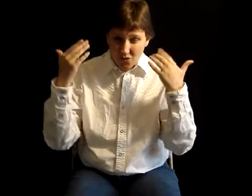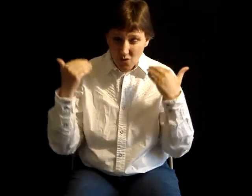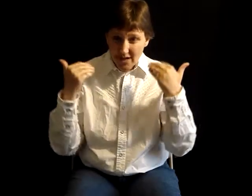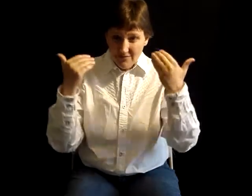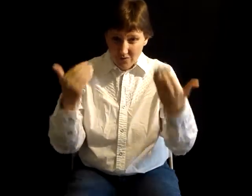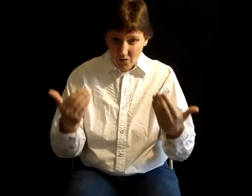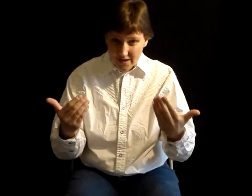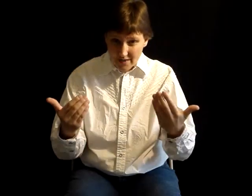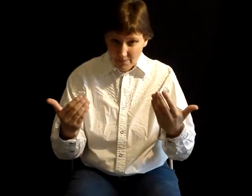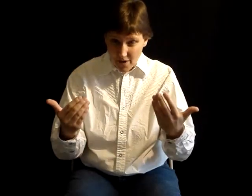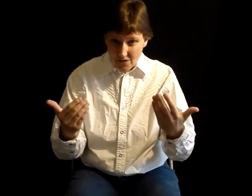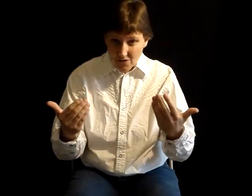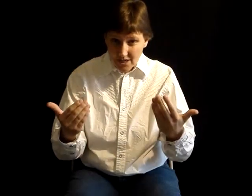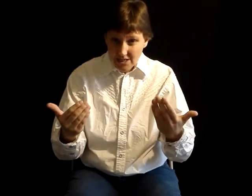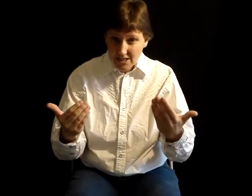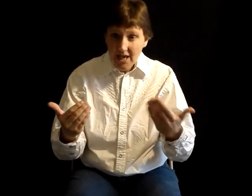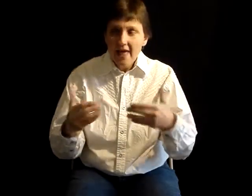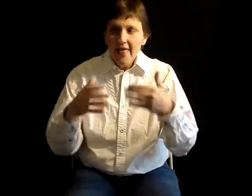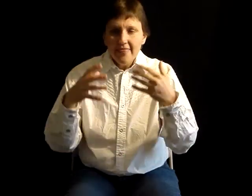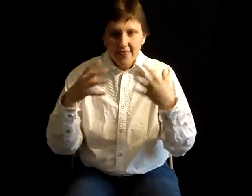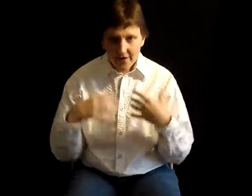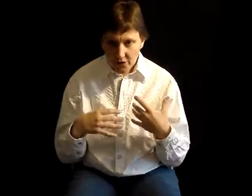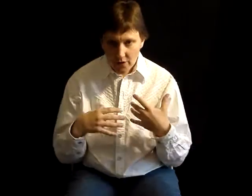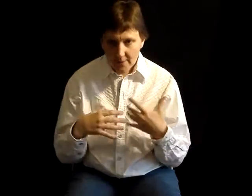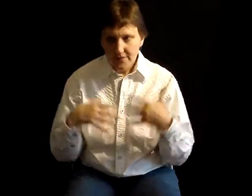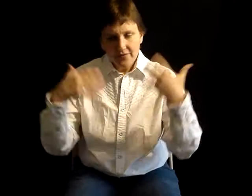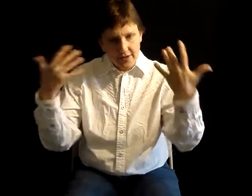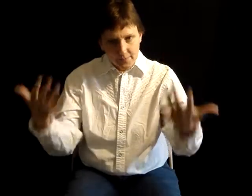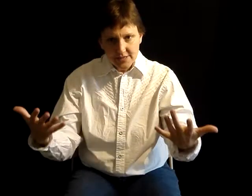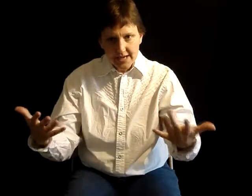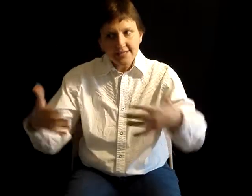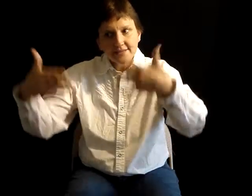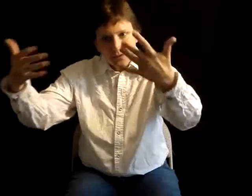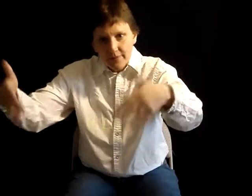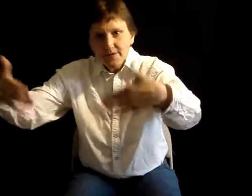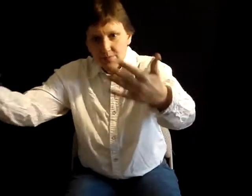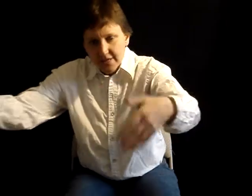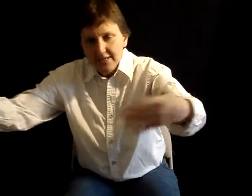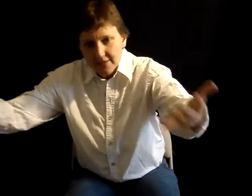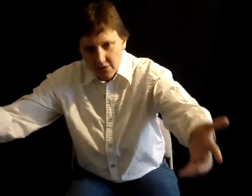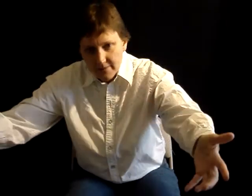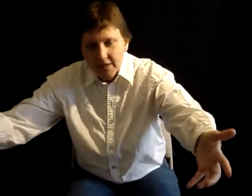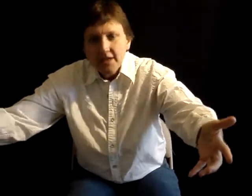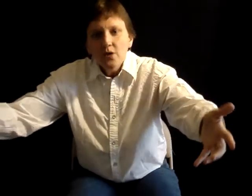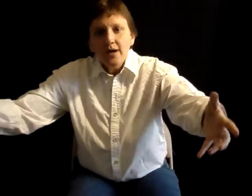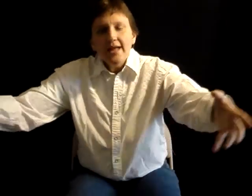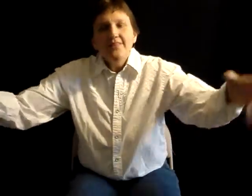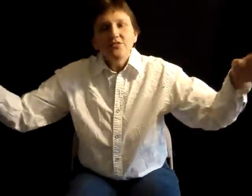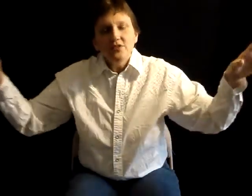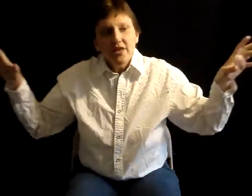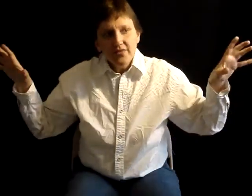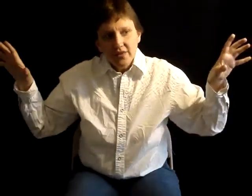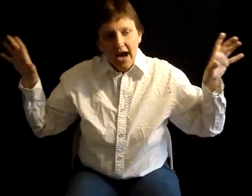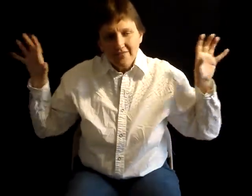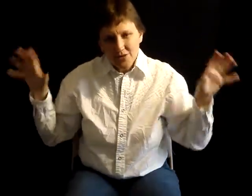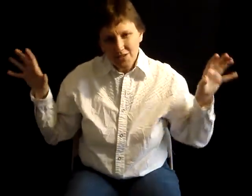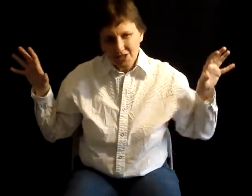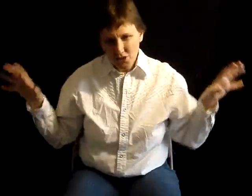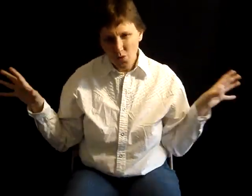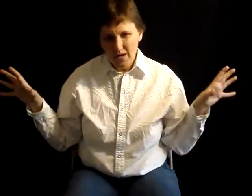New York and Florida, the Bar Association. They're corrupt and they're protecting the corrupt that's protecting the corrupt. And the I View It story,